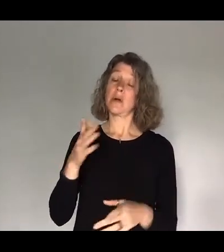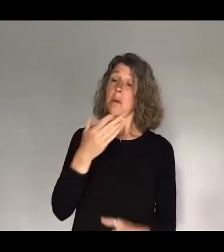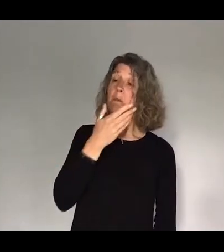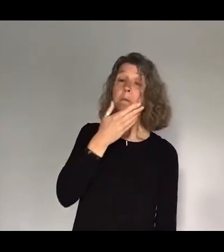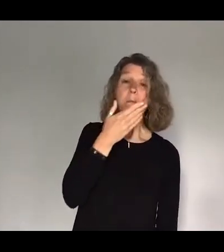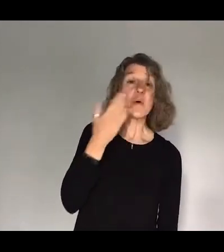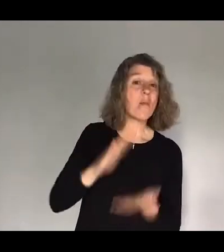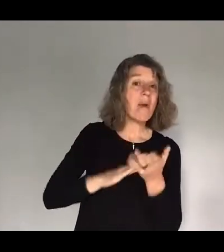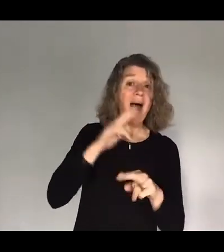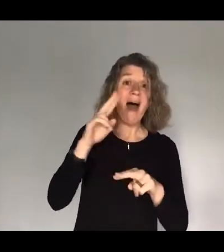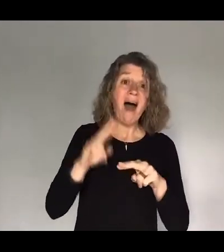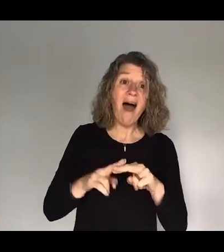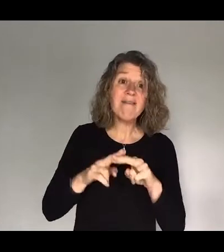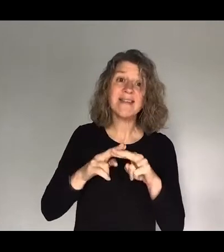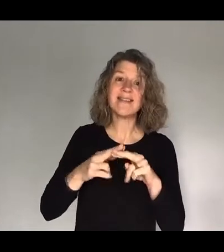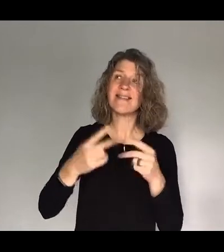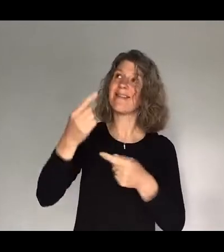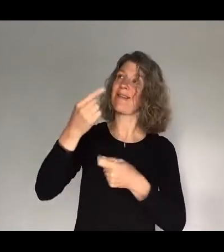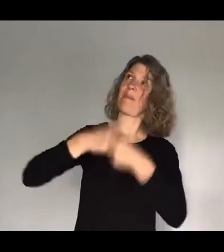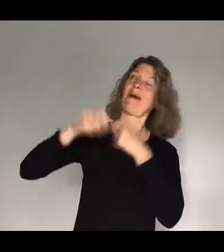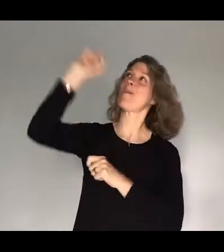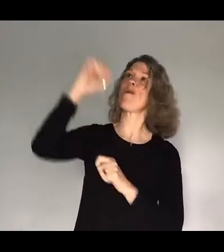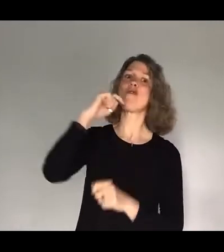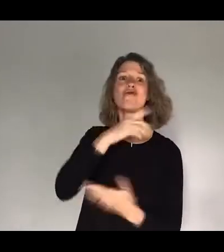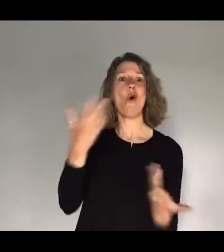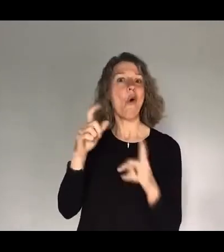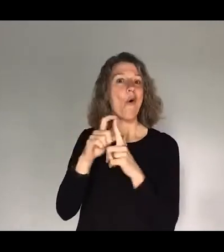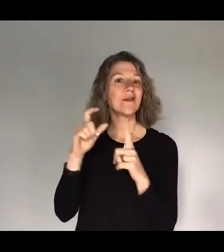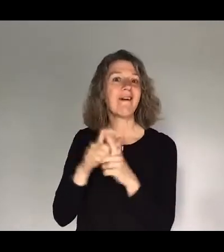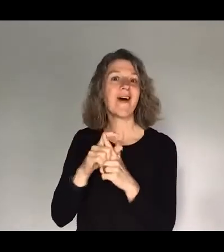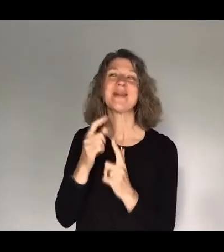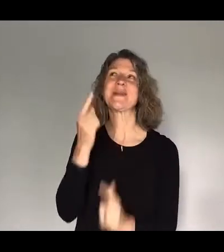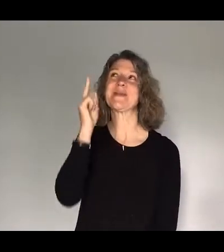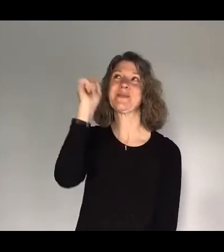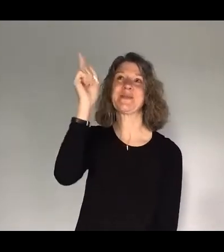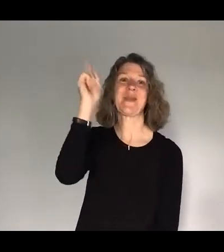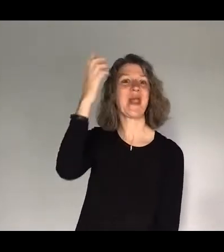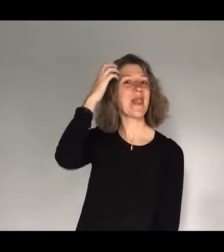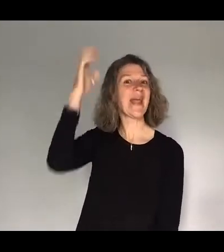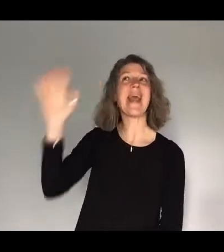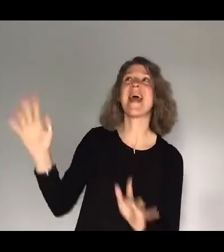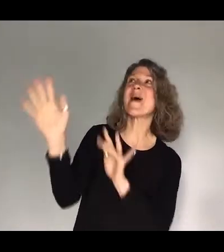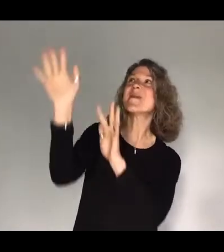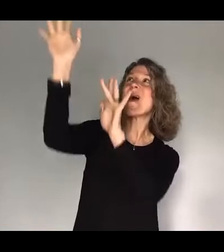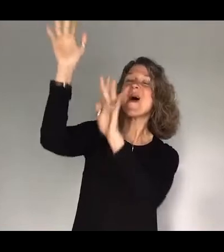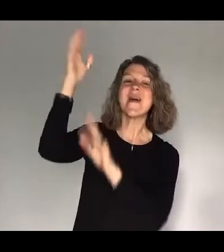a son and daughter? The King of glory, the King of glory,